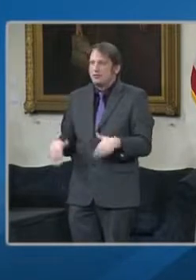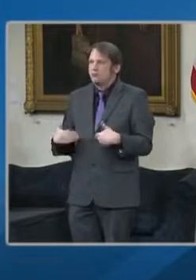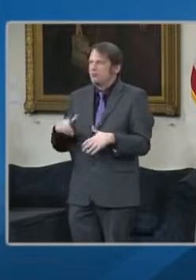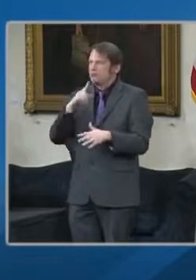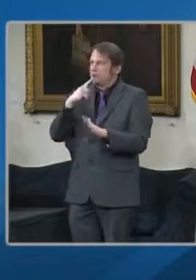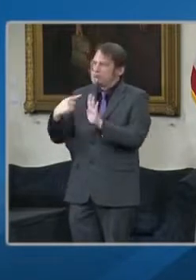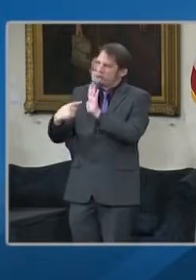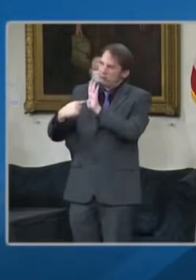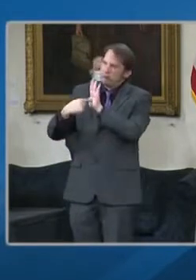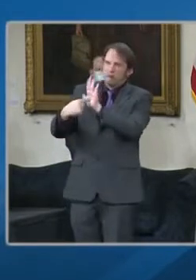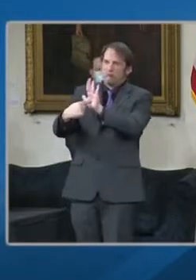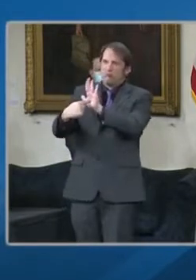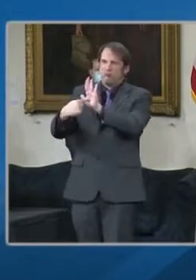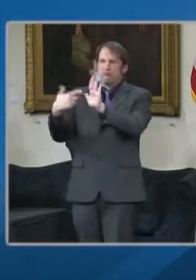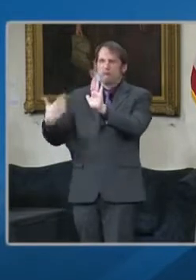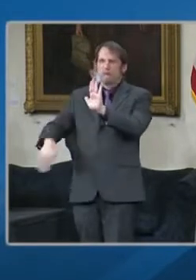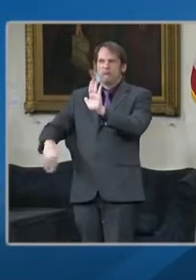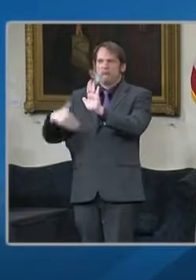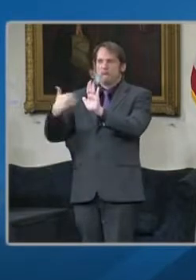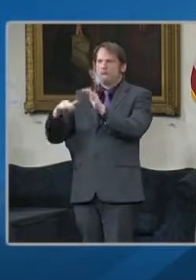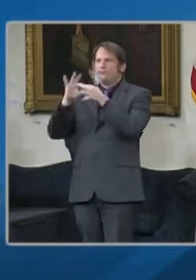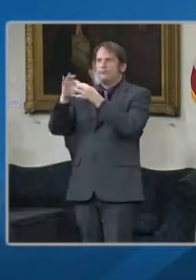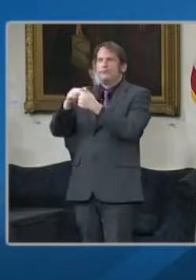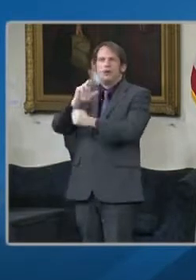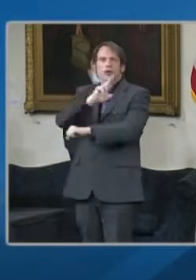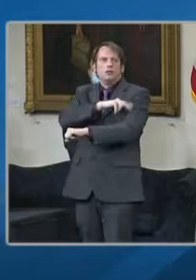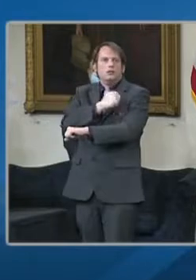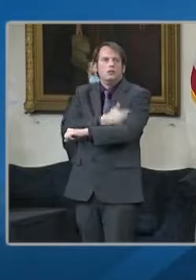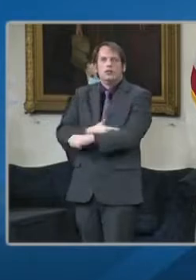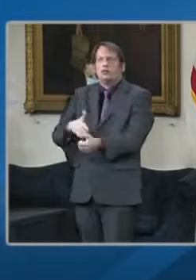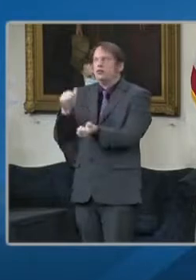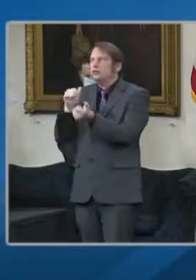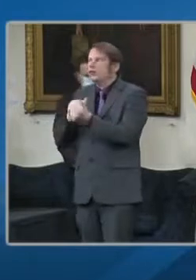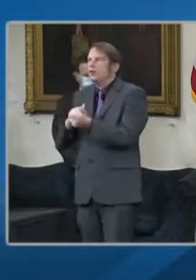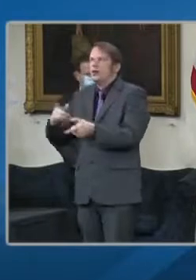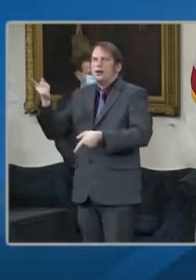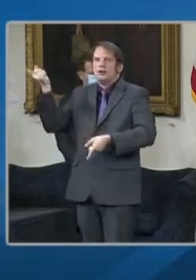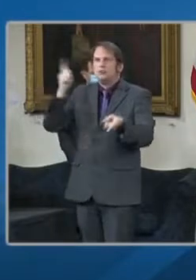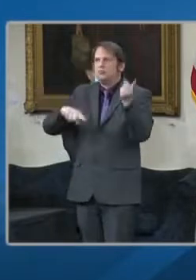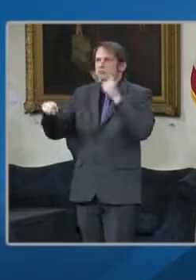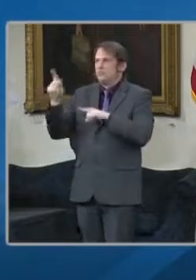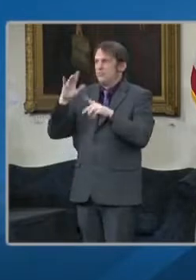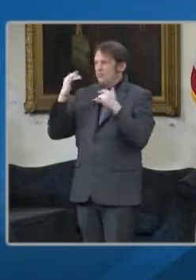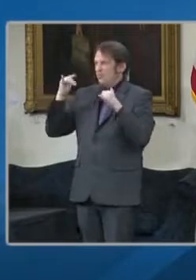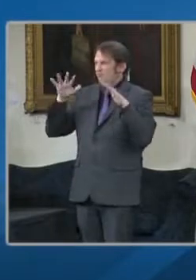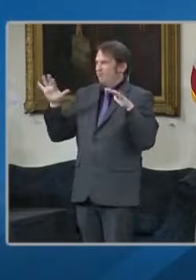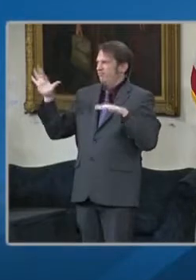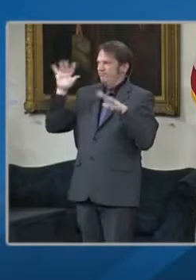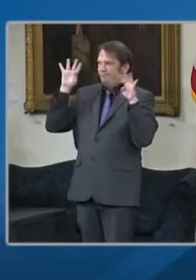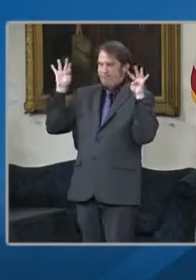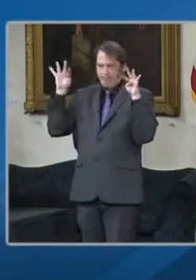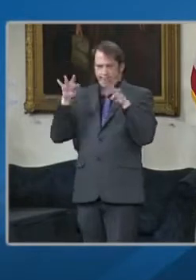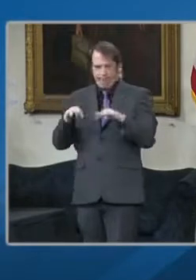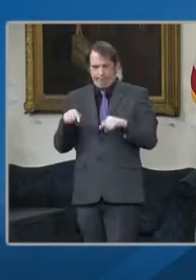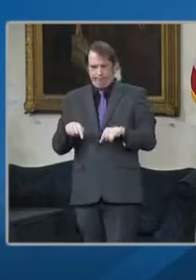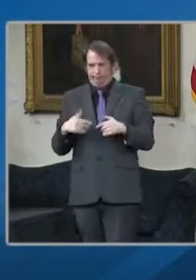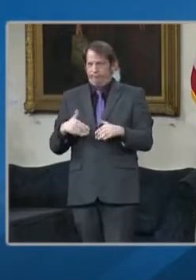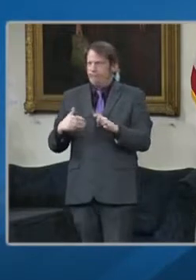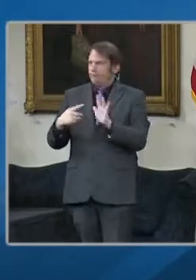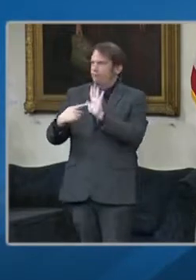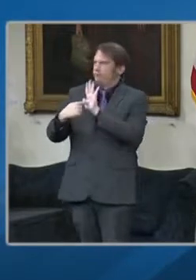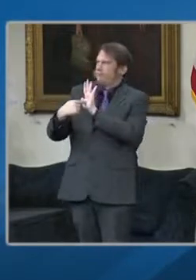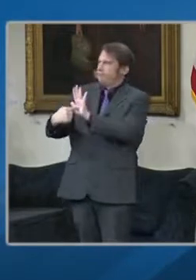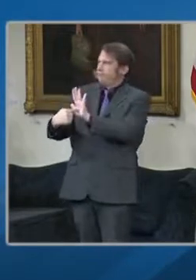providers are organized together that they're able to respond to these kinds of crisis in a unified way under the direction of